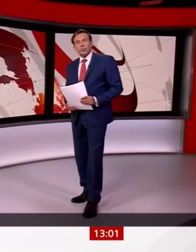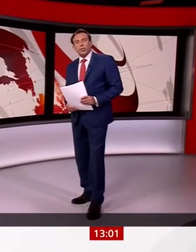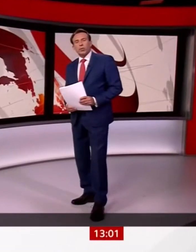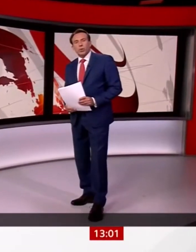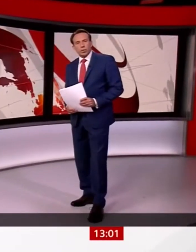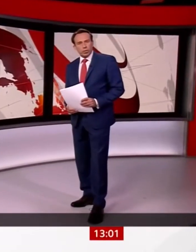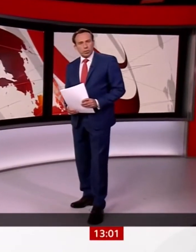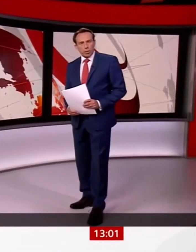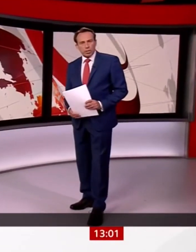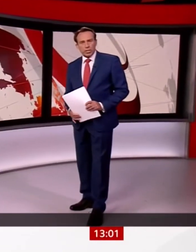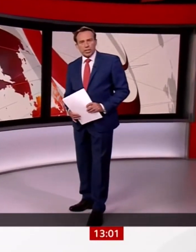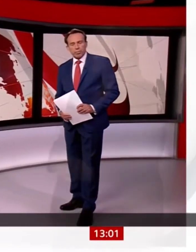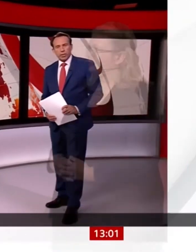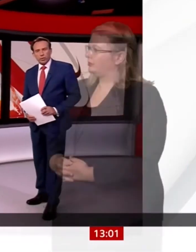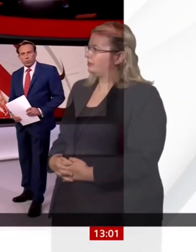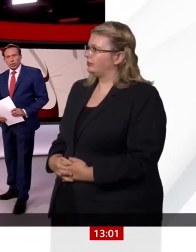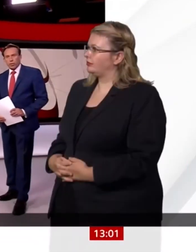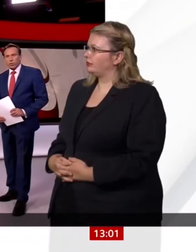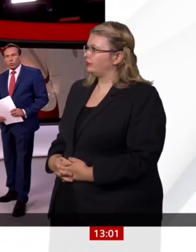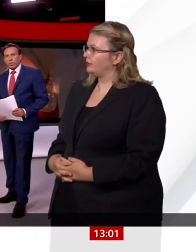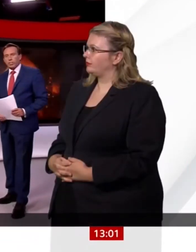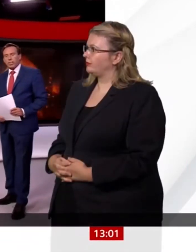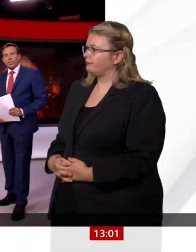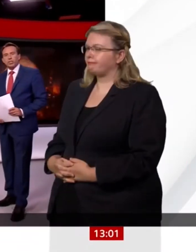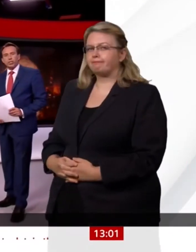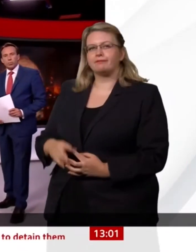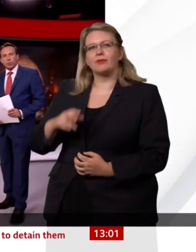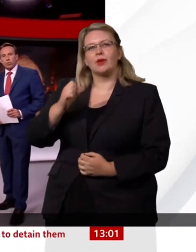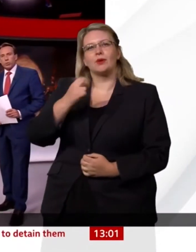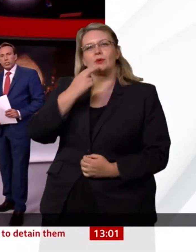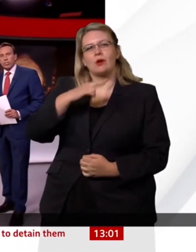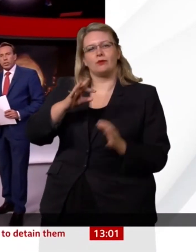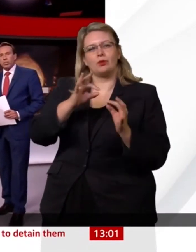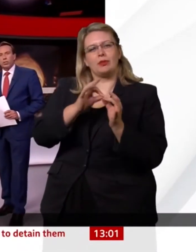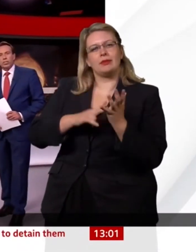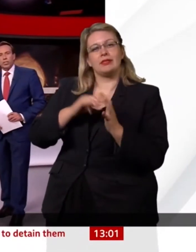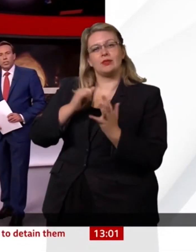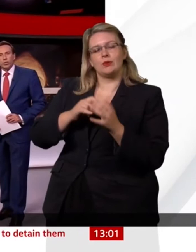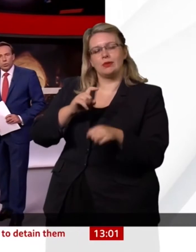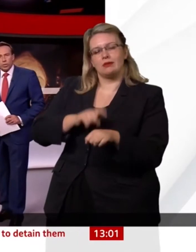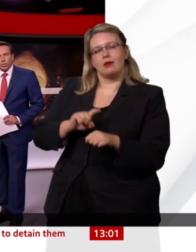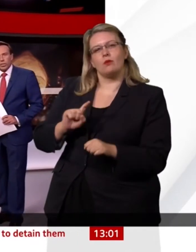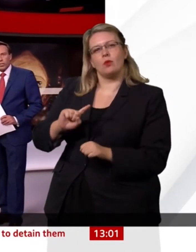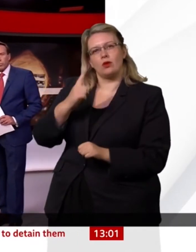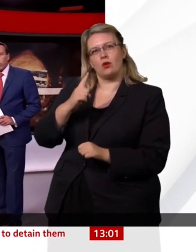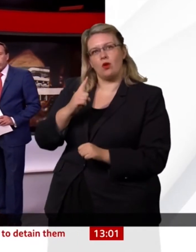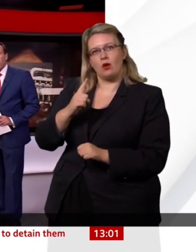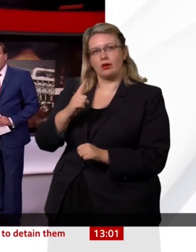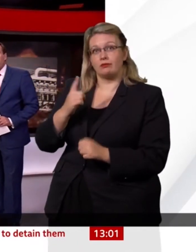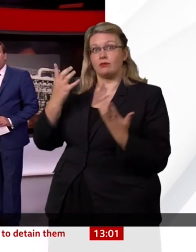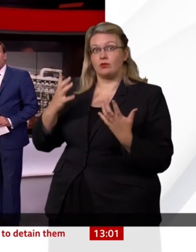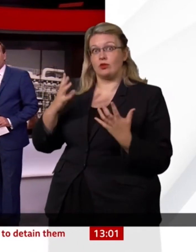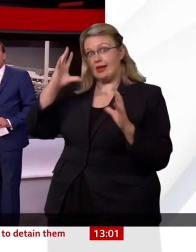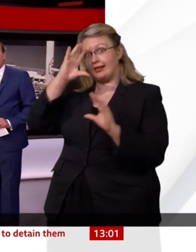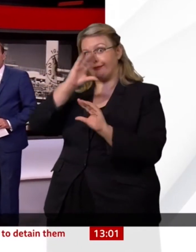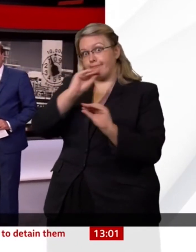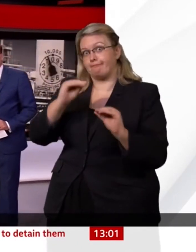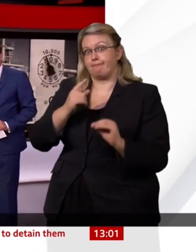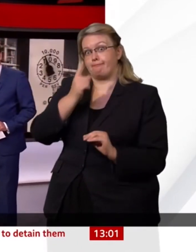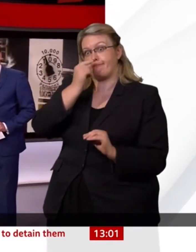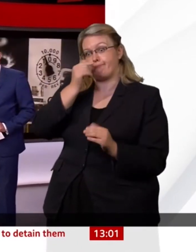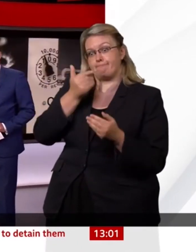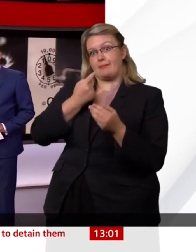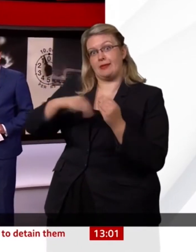Good afternoon and welcome to the BBC News at One. There's a warning today that shoppers will start noticing shortages of poultry, pork and